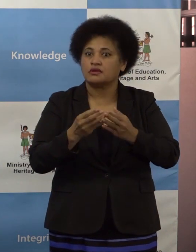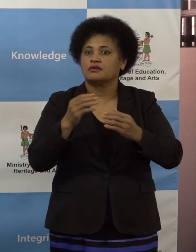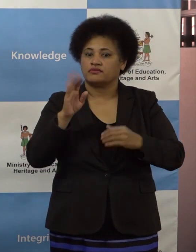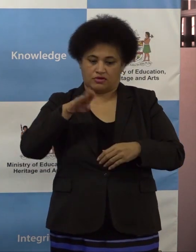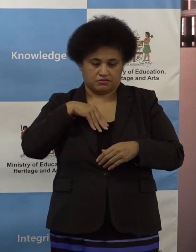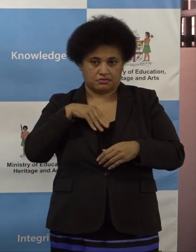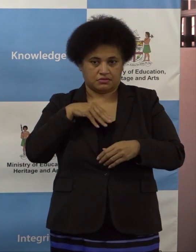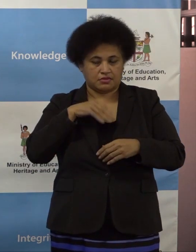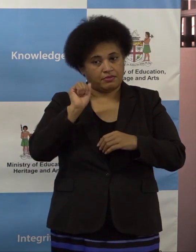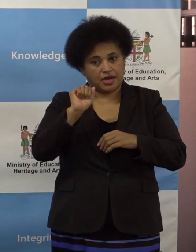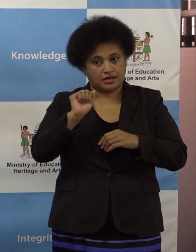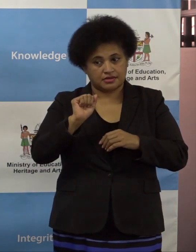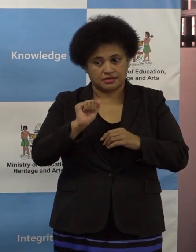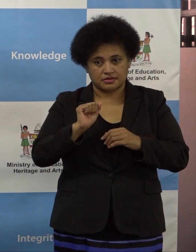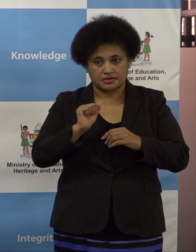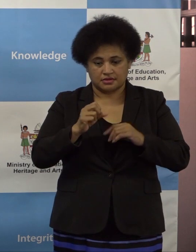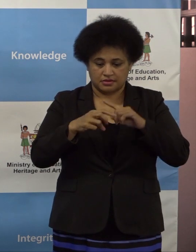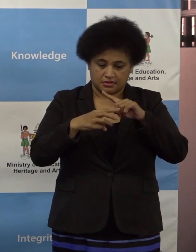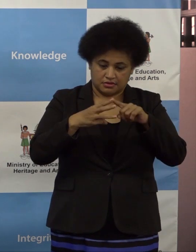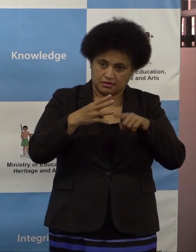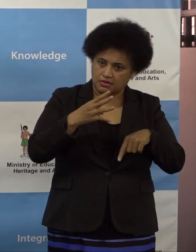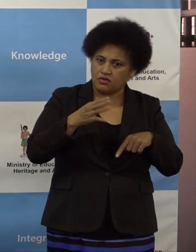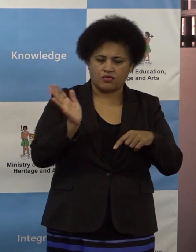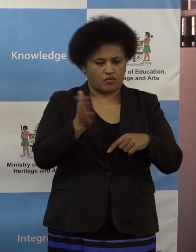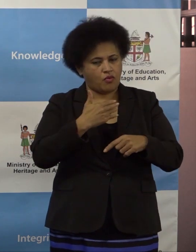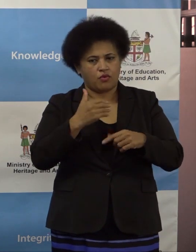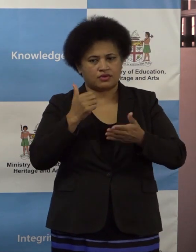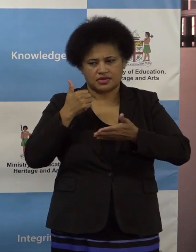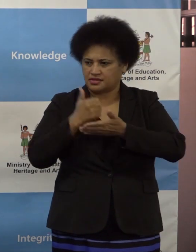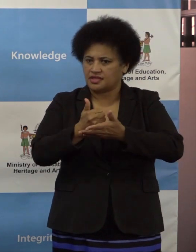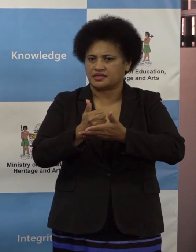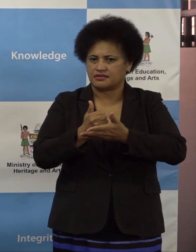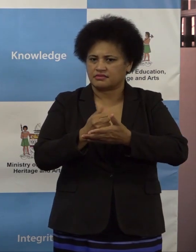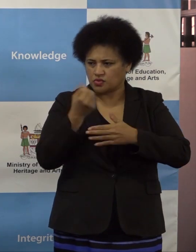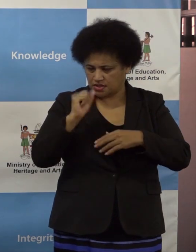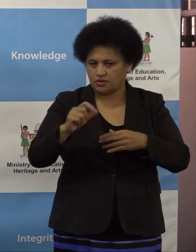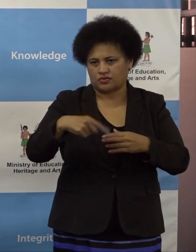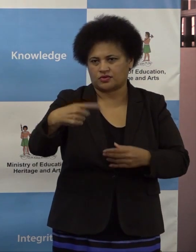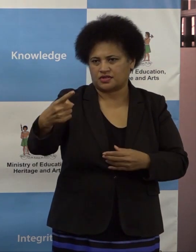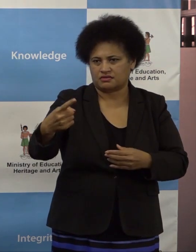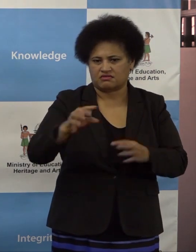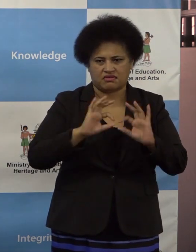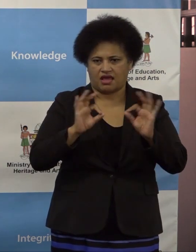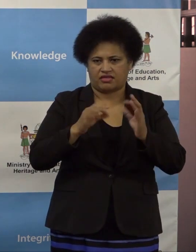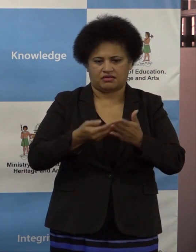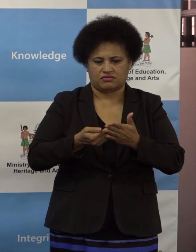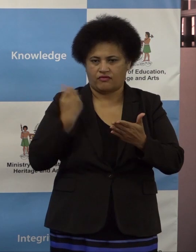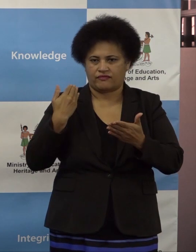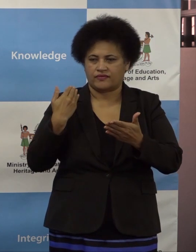So all these assistance are still intact. Nothing has been taken off. However,